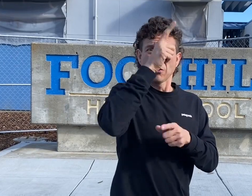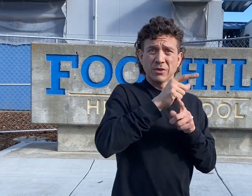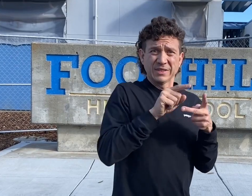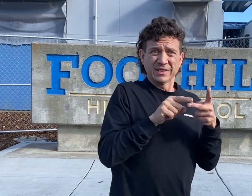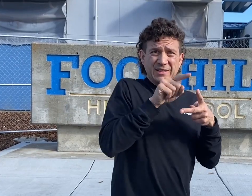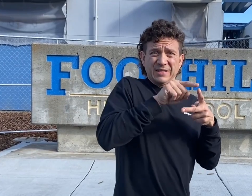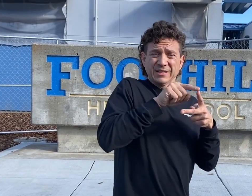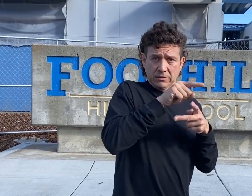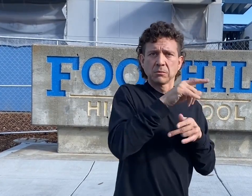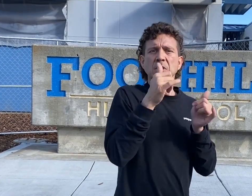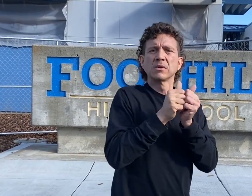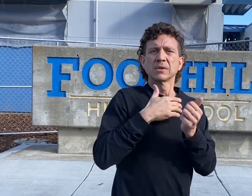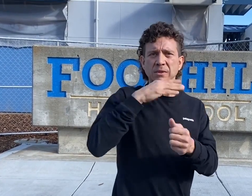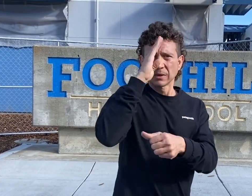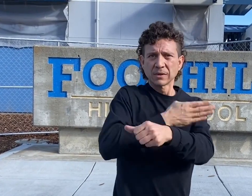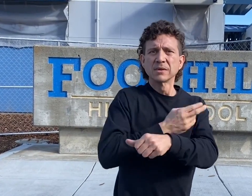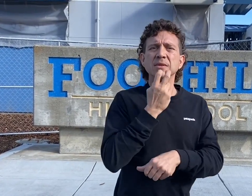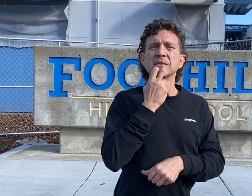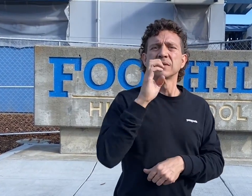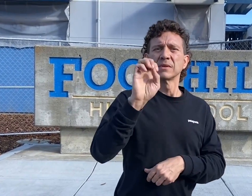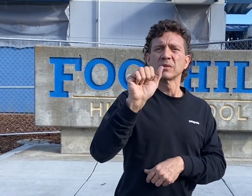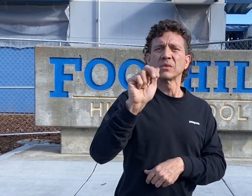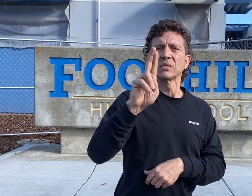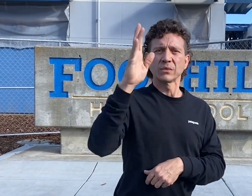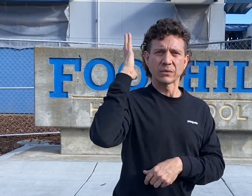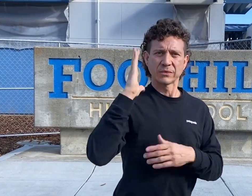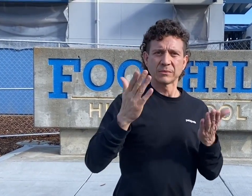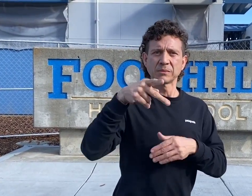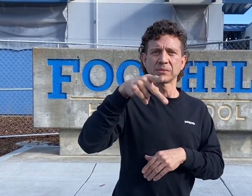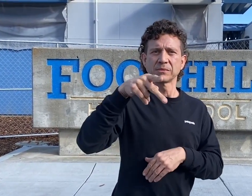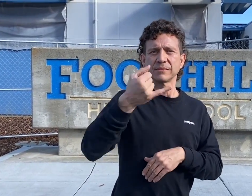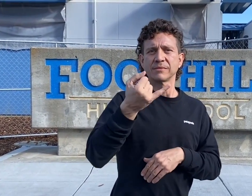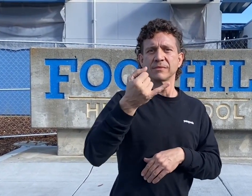brother played football with my son Esau in the Pleasanton Junior Football League.